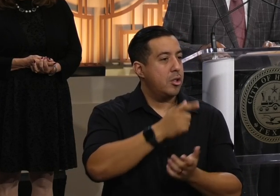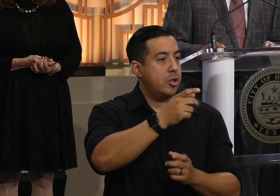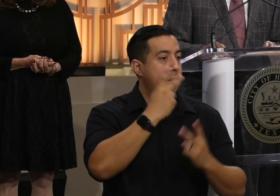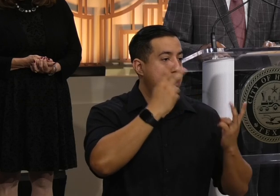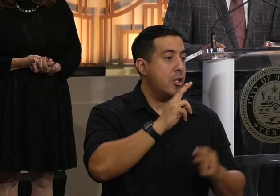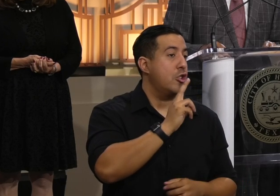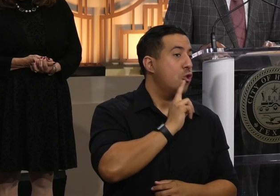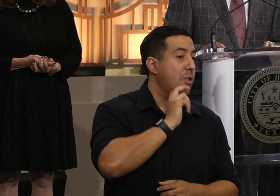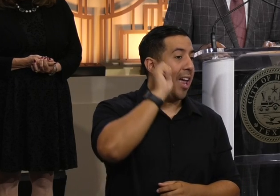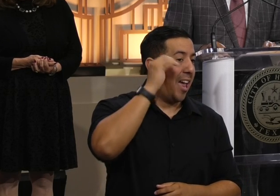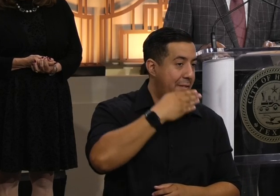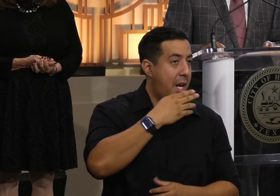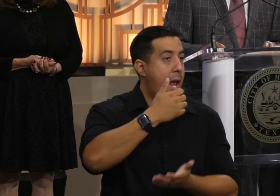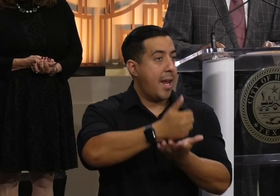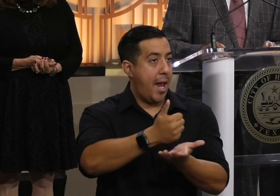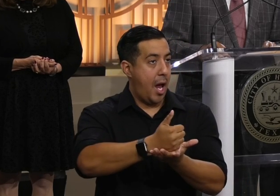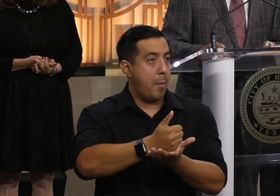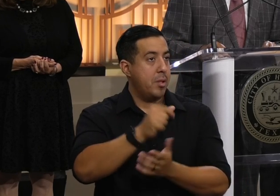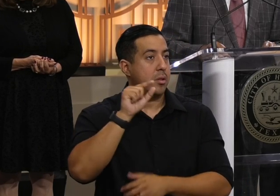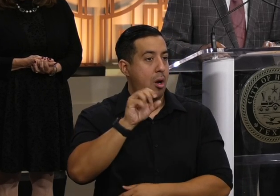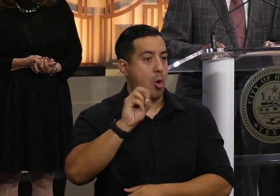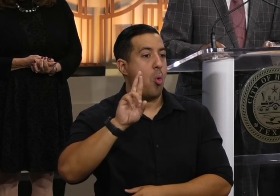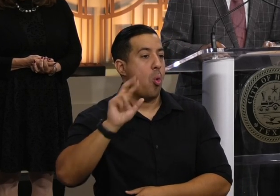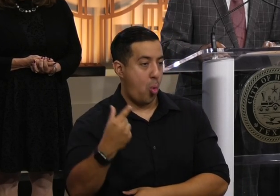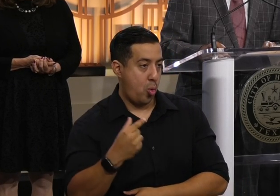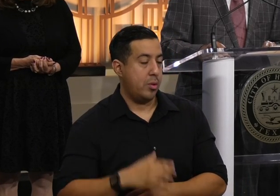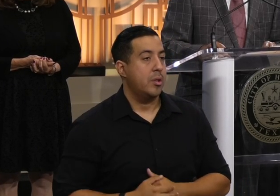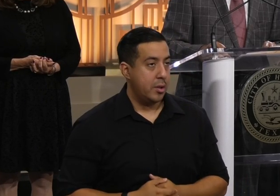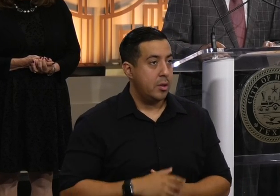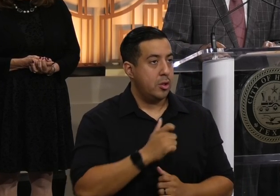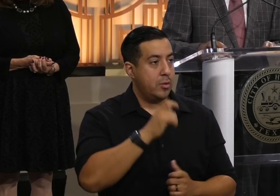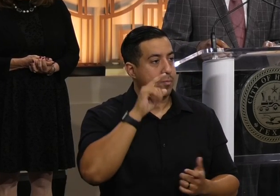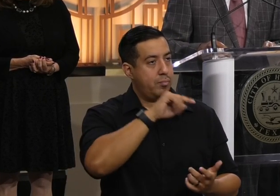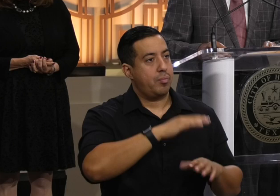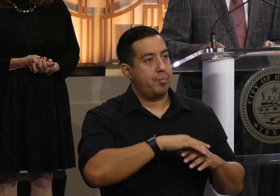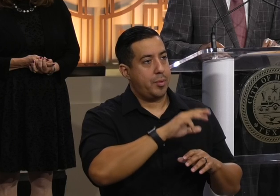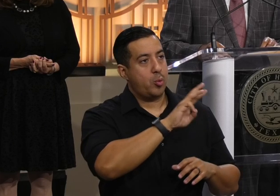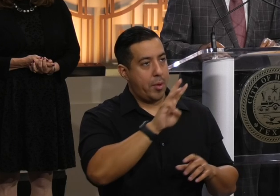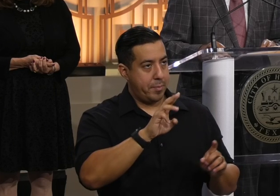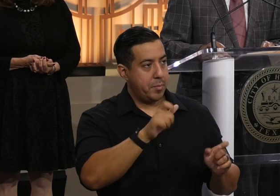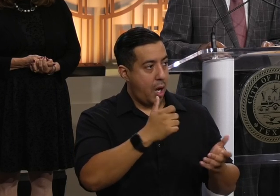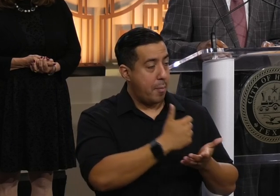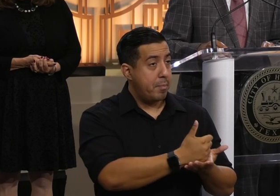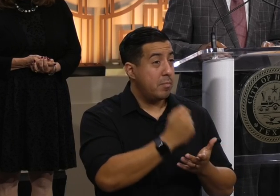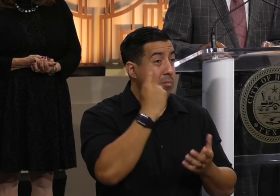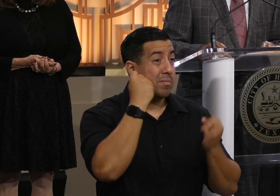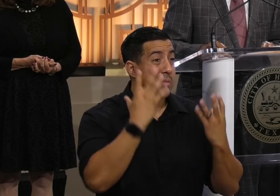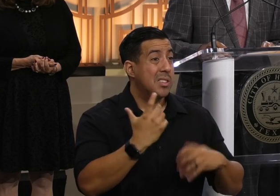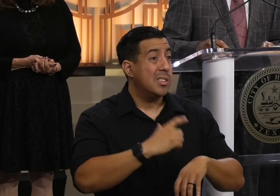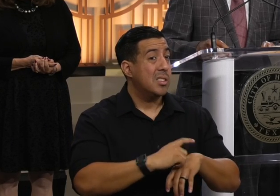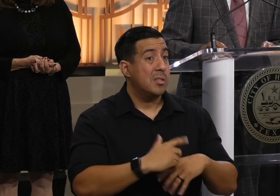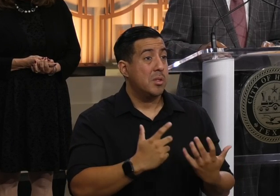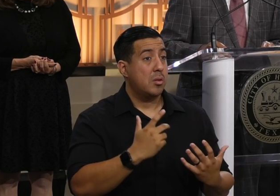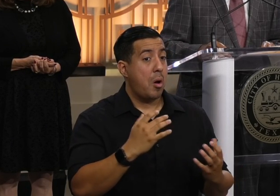HoustonAfghanHelp.org. That's HoustonAfghanHelp.org. And sometimes, many times, the most